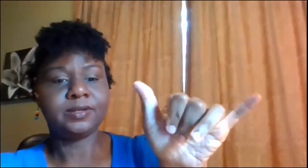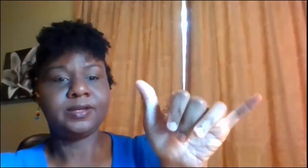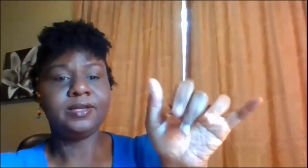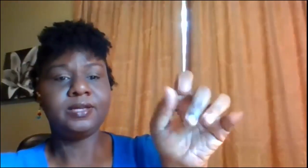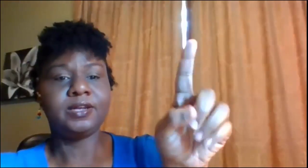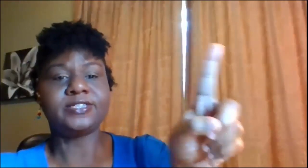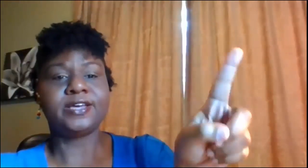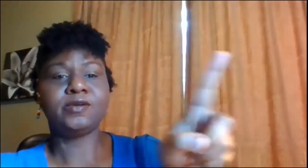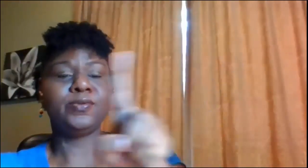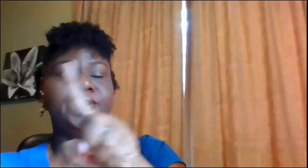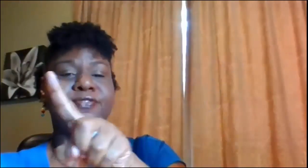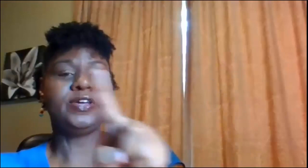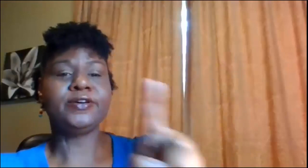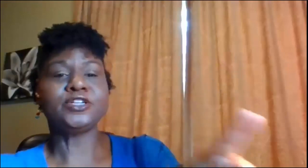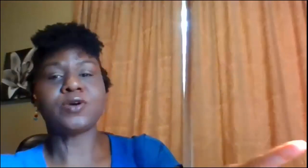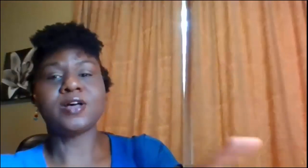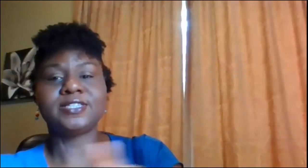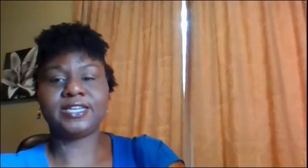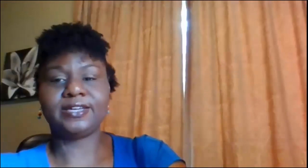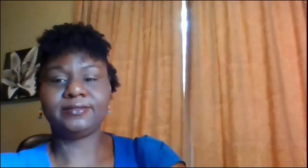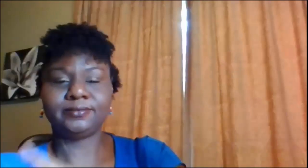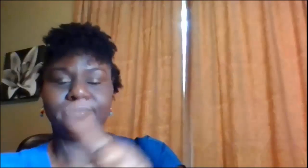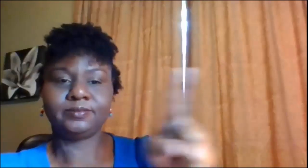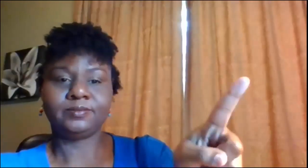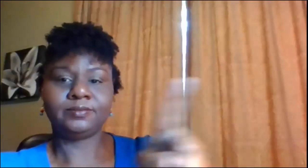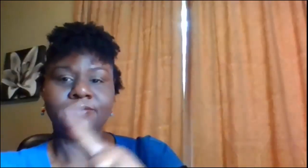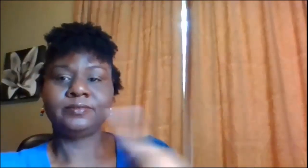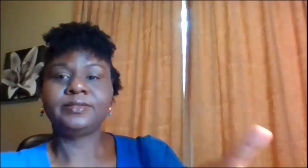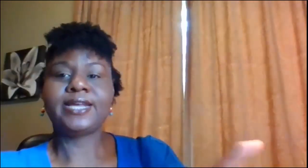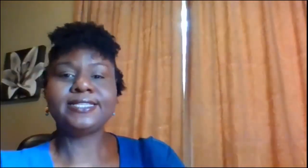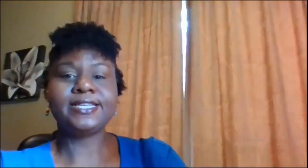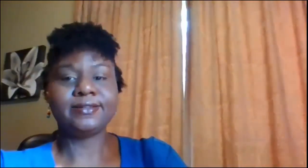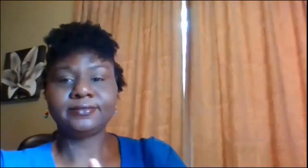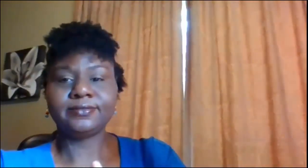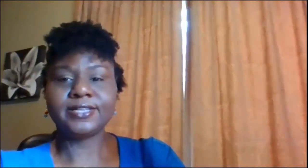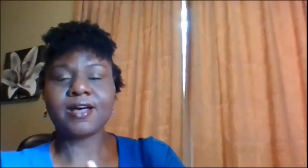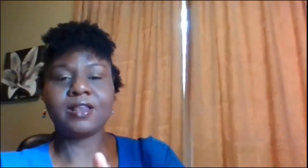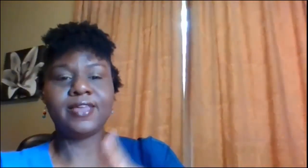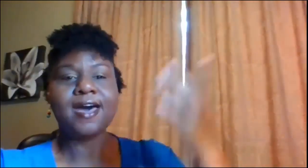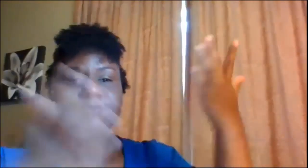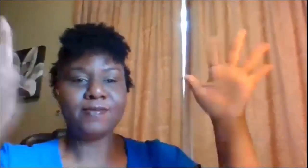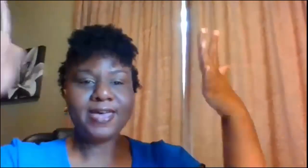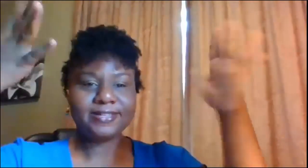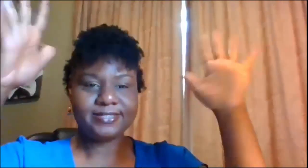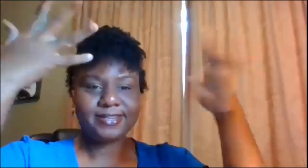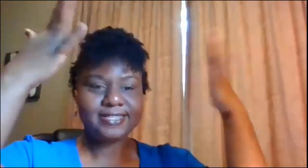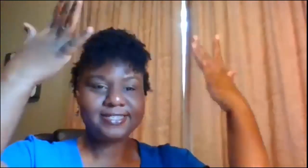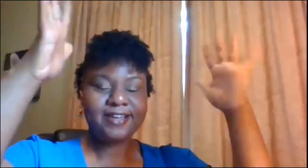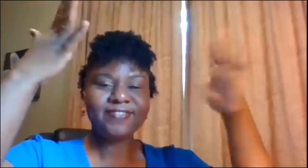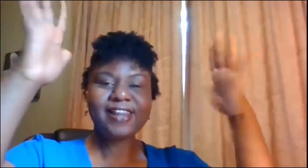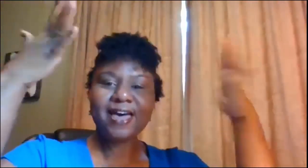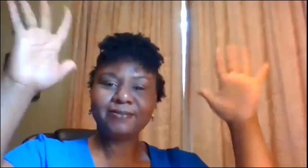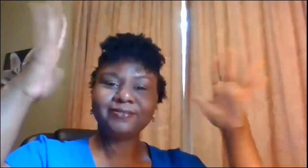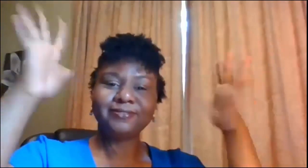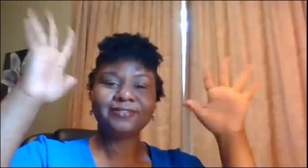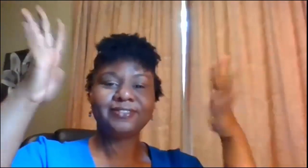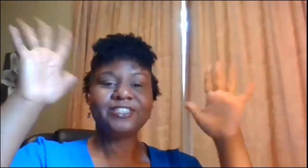good and you take your pointer finger and draw Z that's it that's all the alphabets that's a deaf clap good